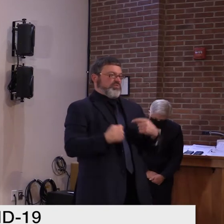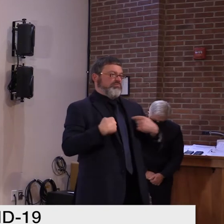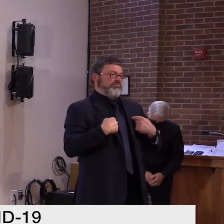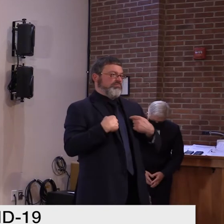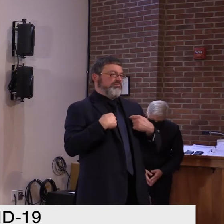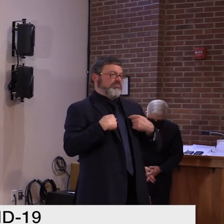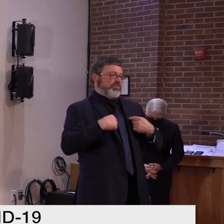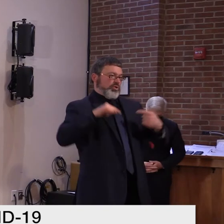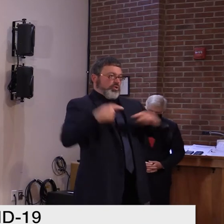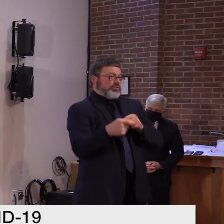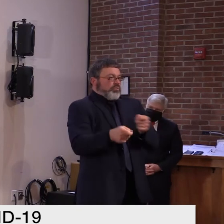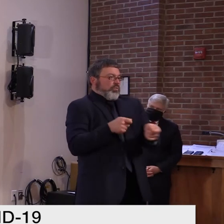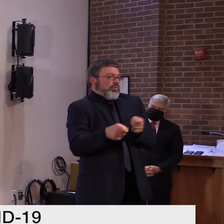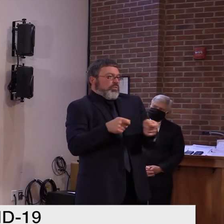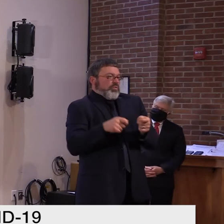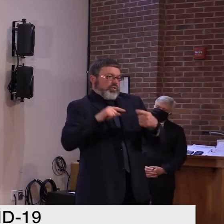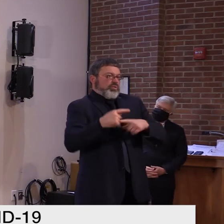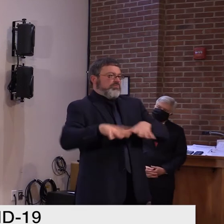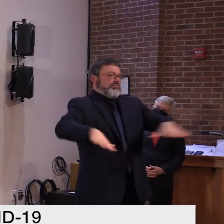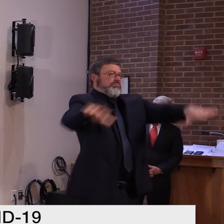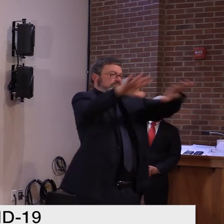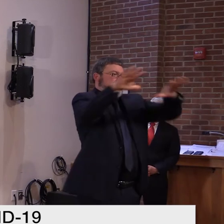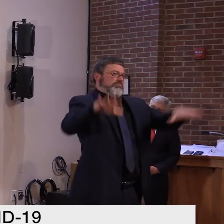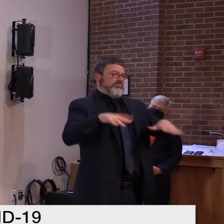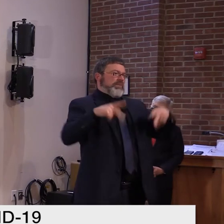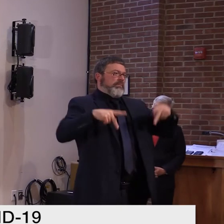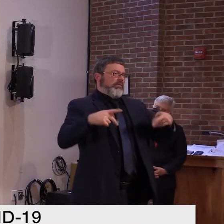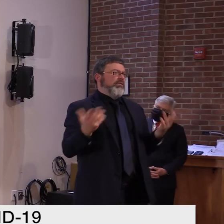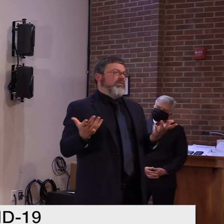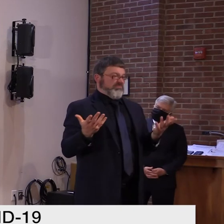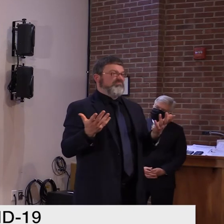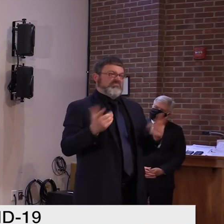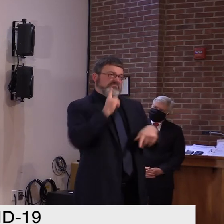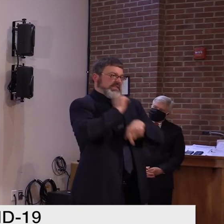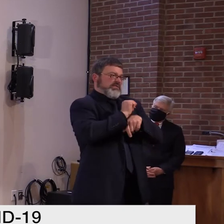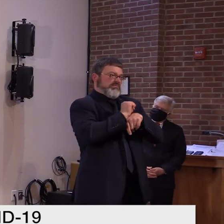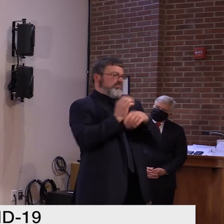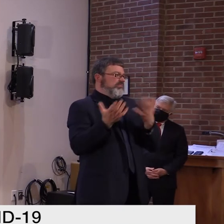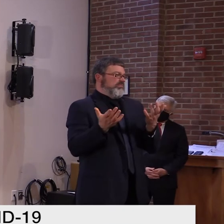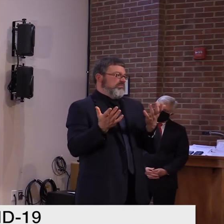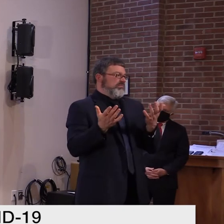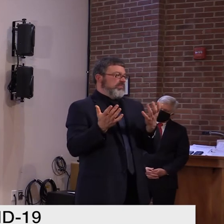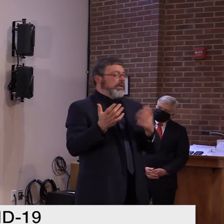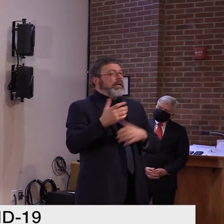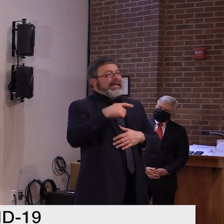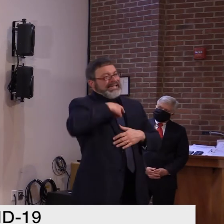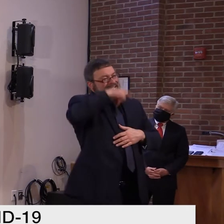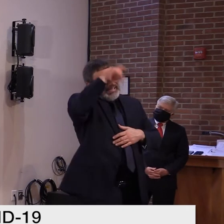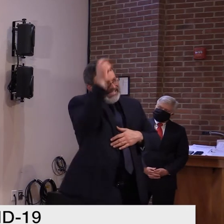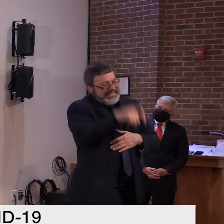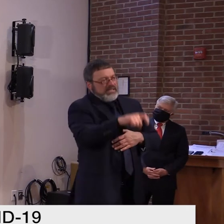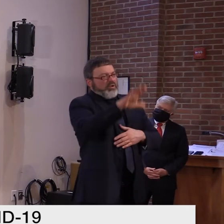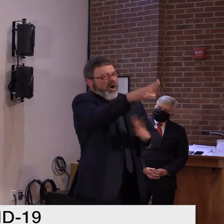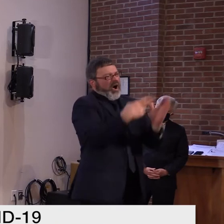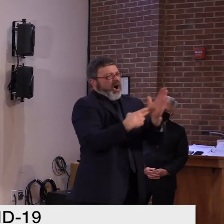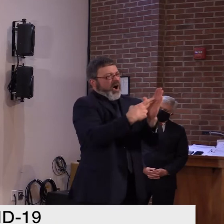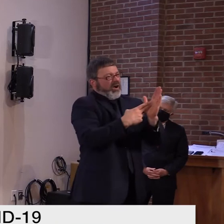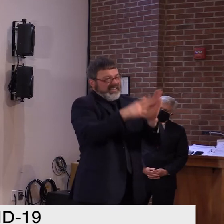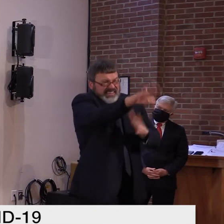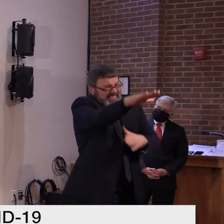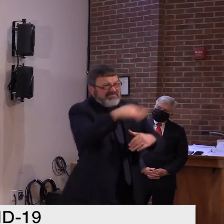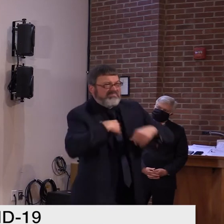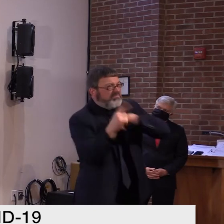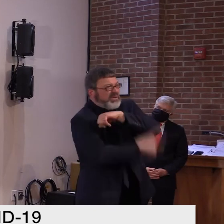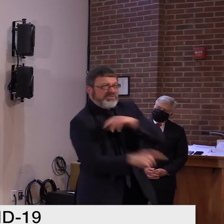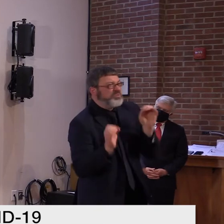dramatic. So, uh, first of all, just make sure you answer truthfully, honestly, forthright. Uh, and don't leave those details